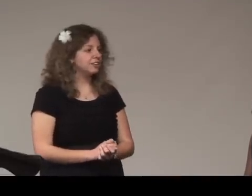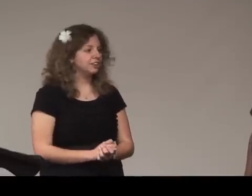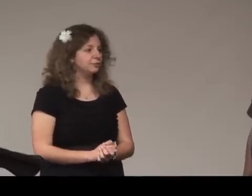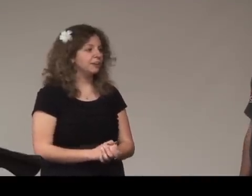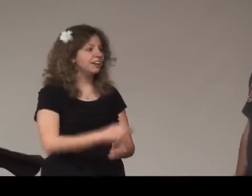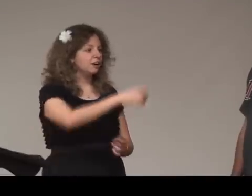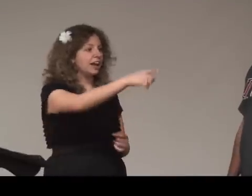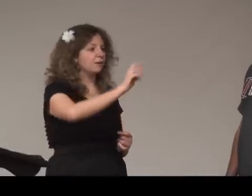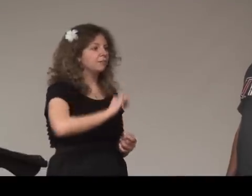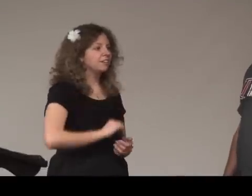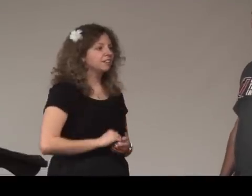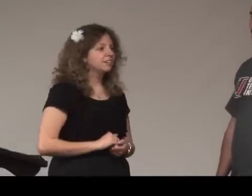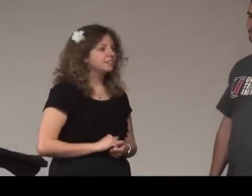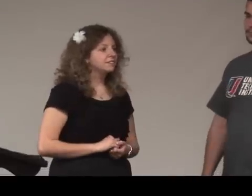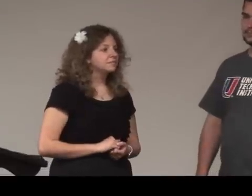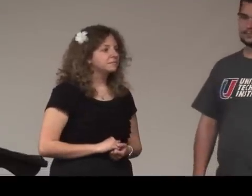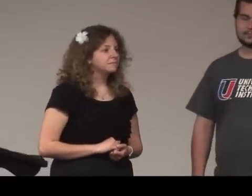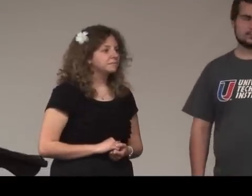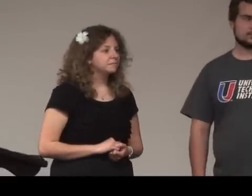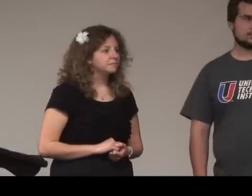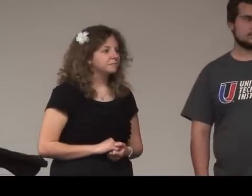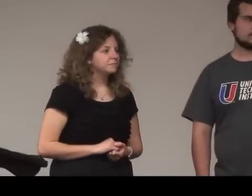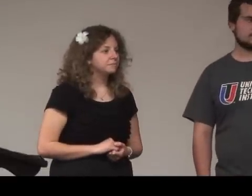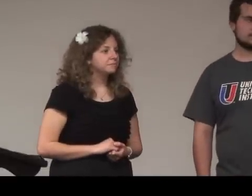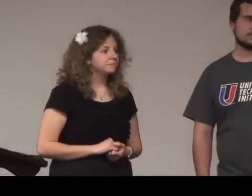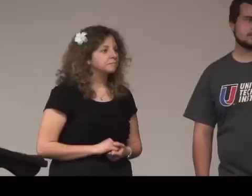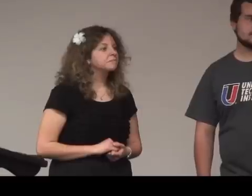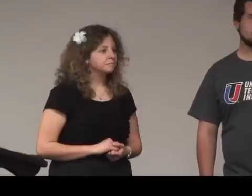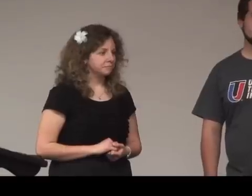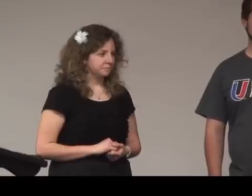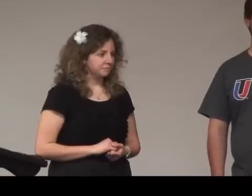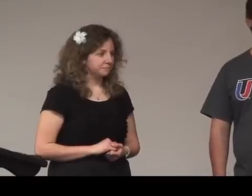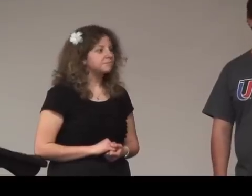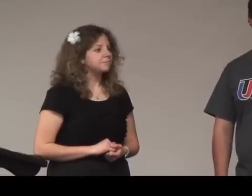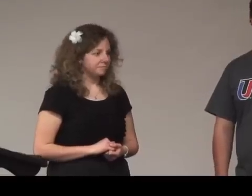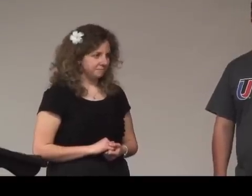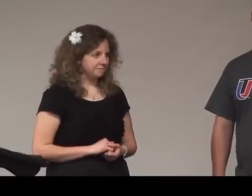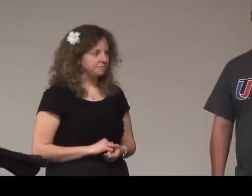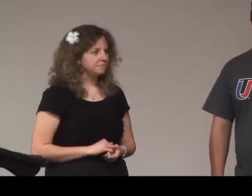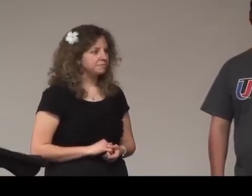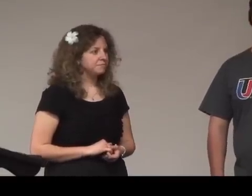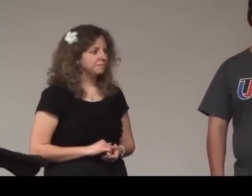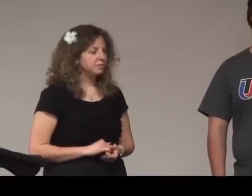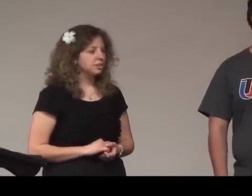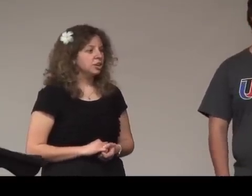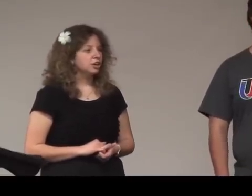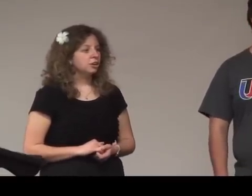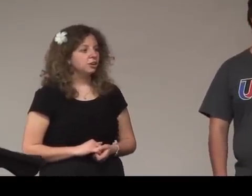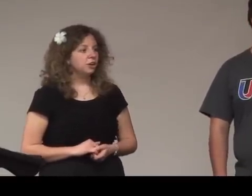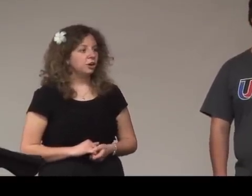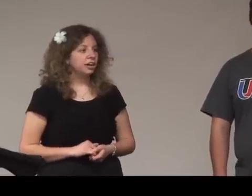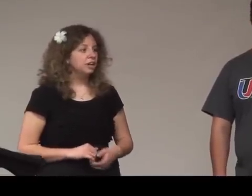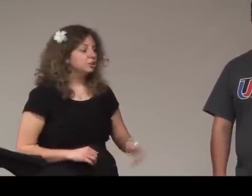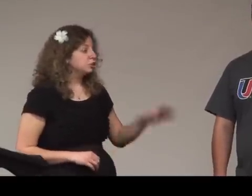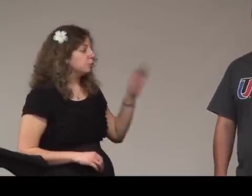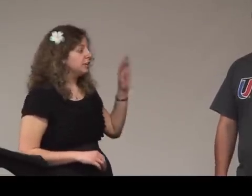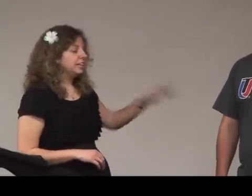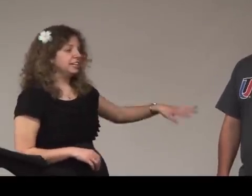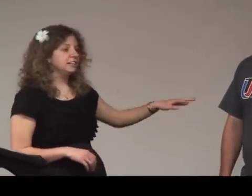together are you ready oh yeah okay so when he